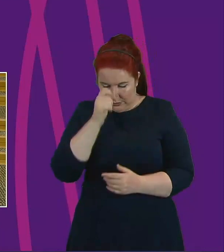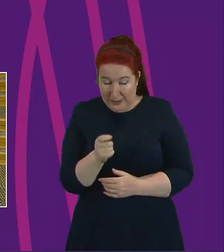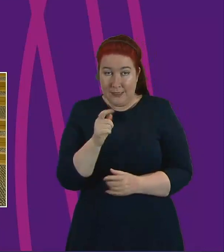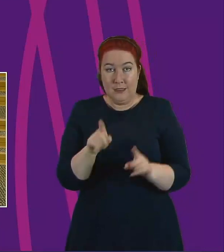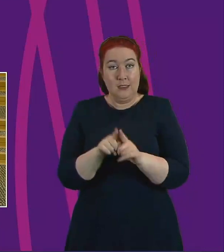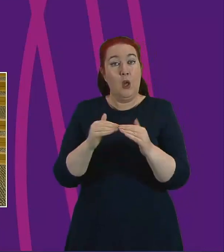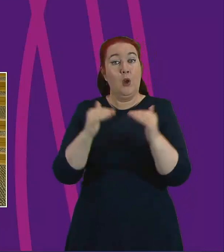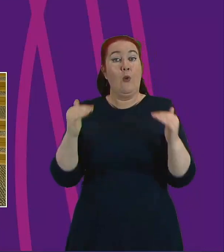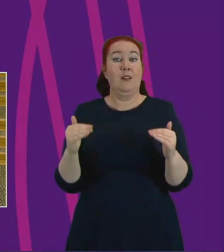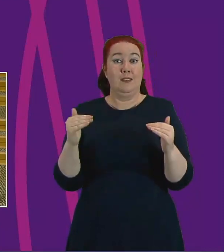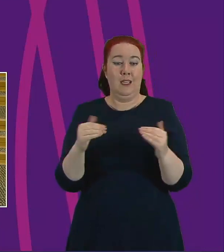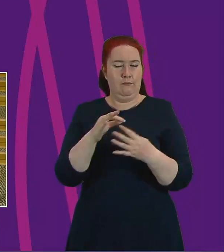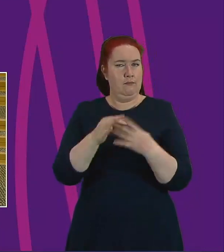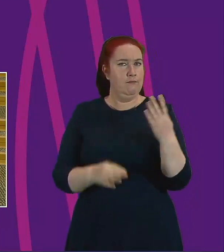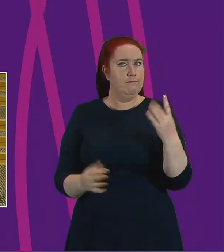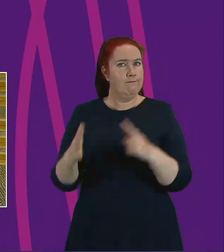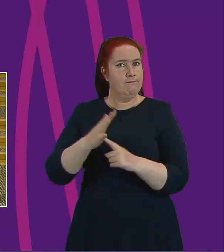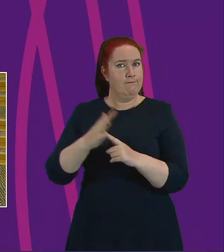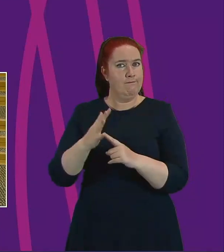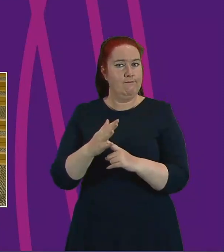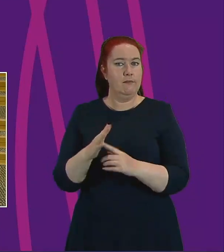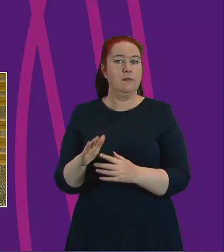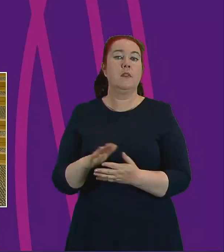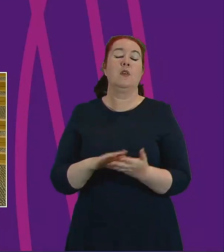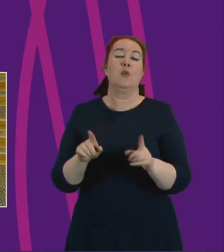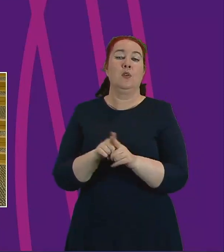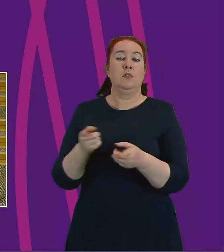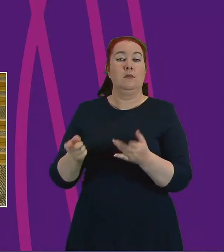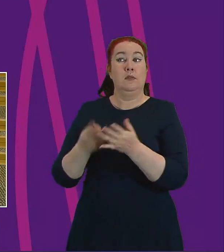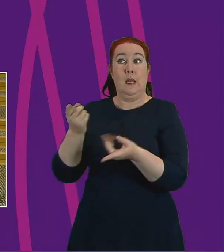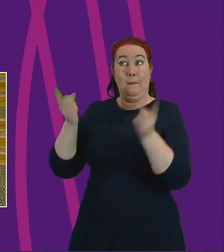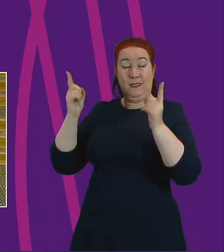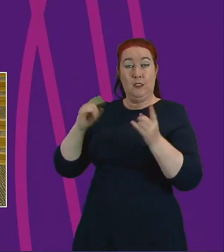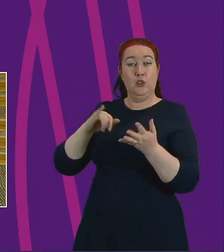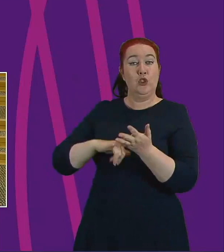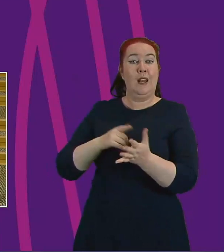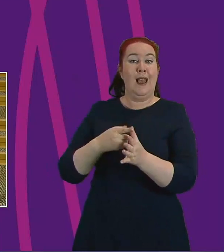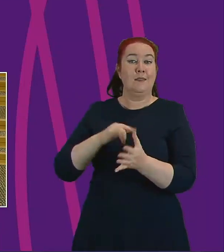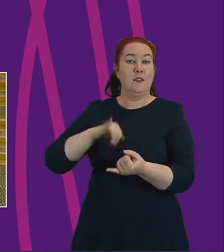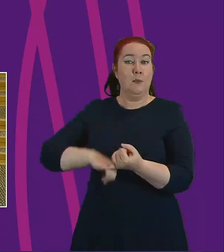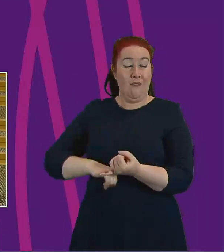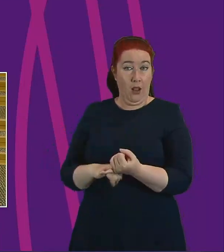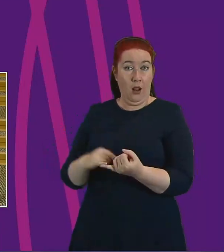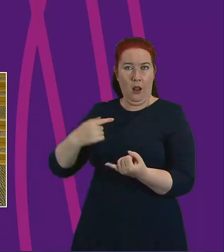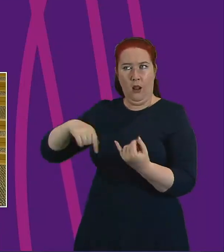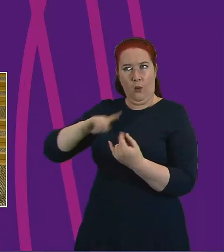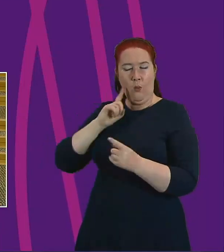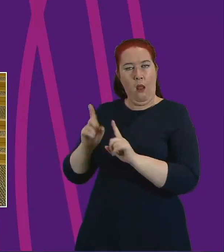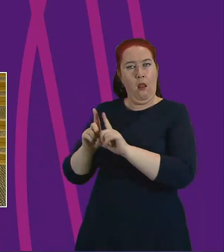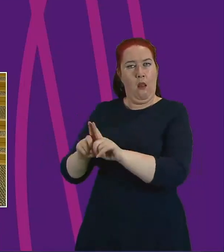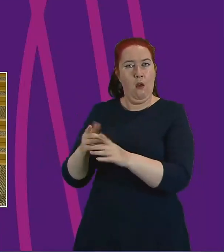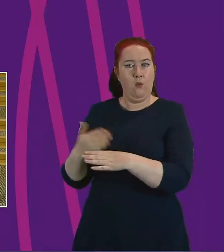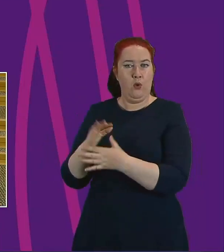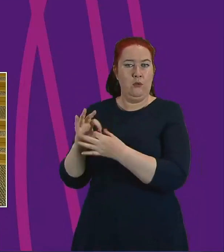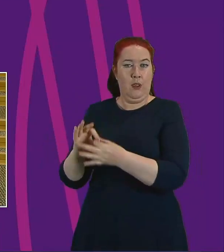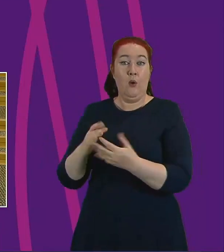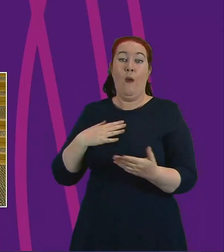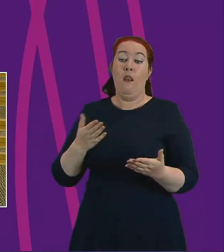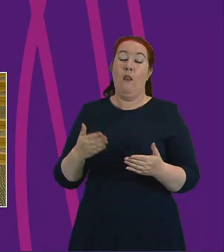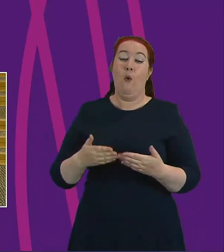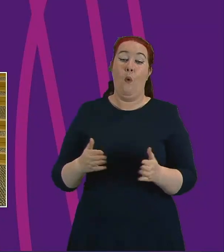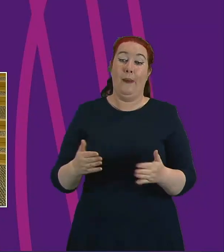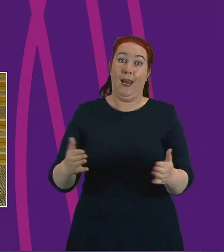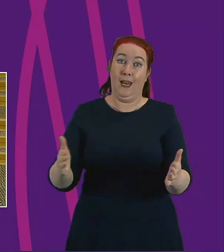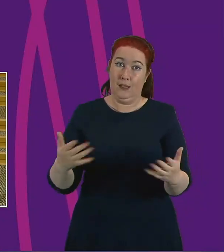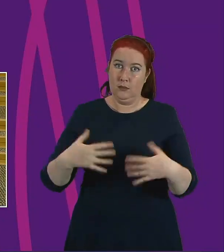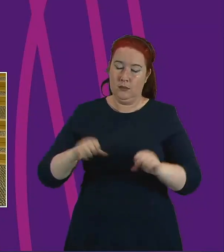underpin the programme of work that Shirley-Ann Somerville and I will take forward as we emerge from the lockdown restrictions and take the first steps towards